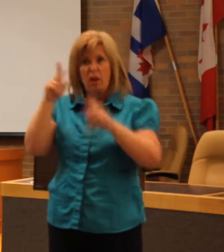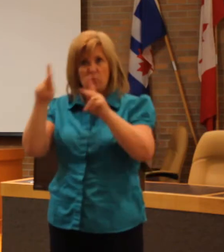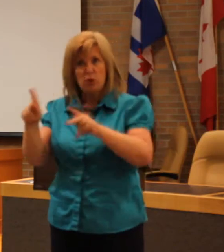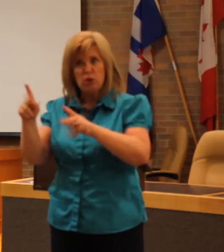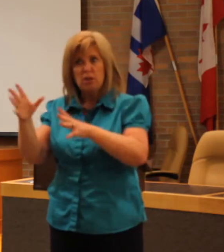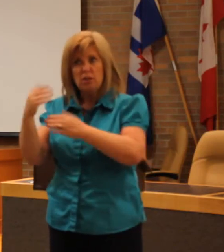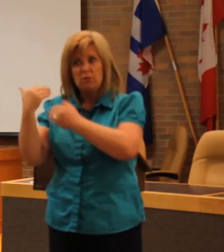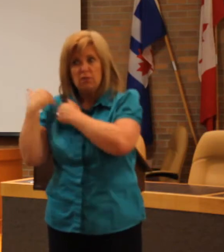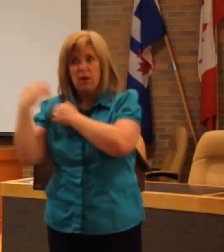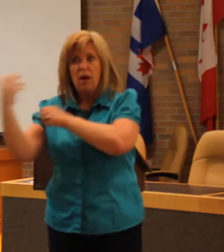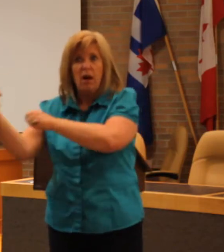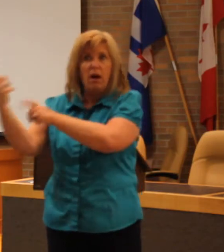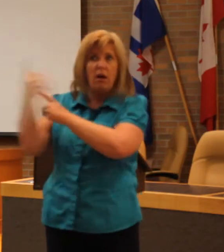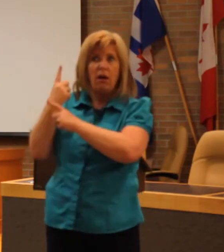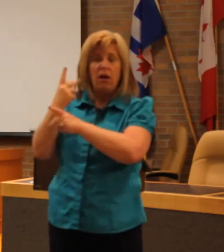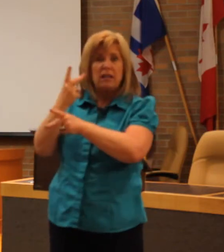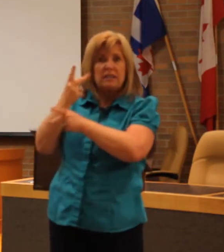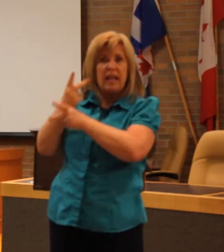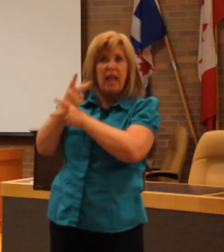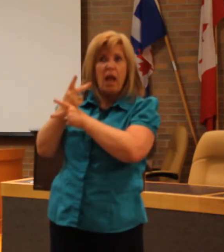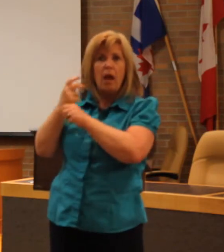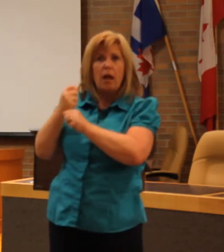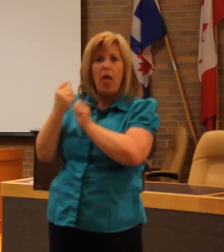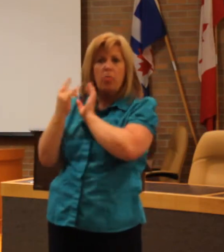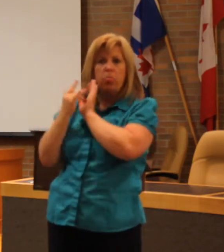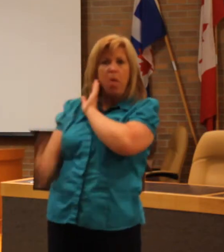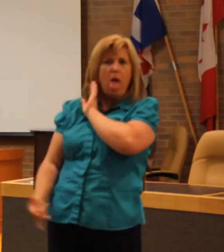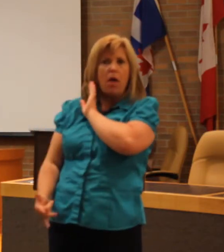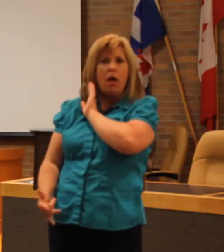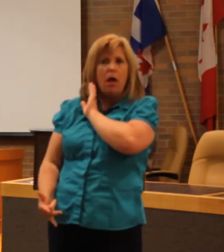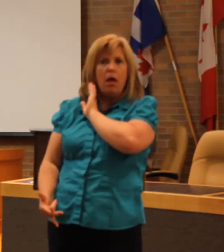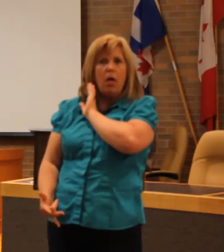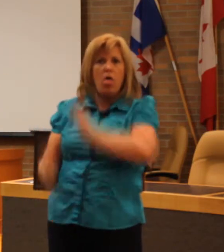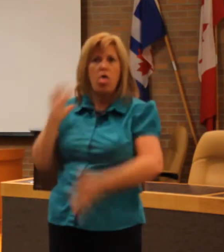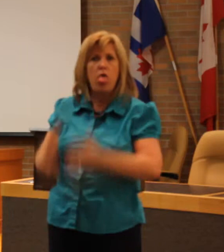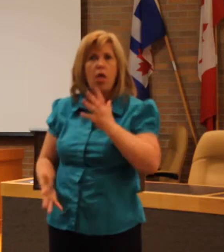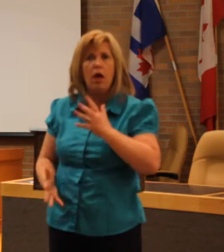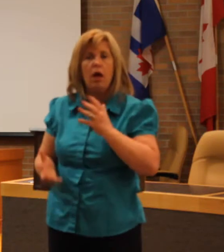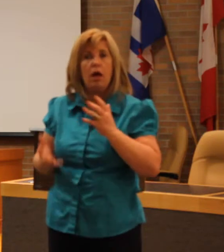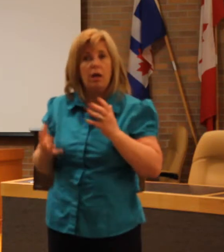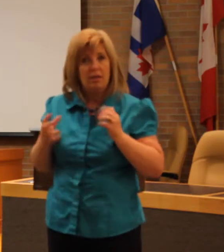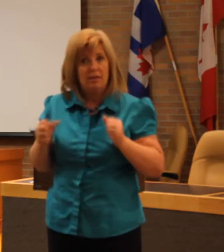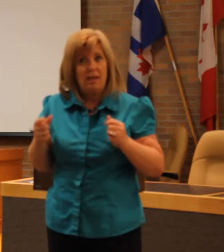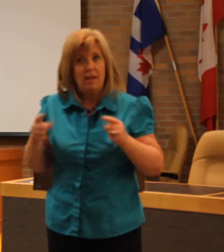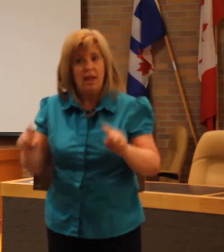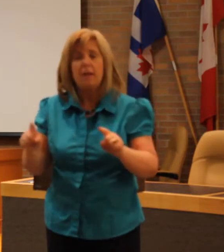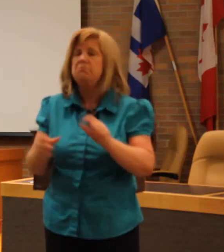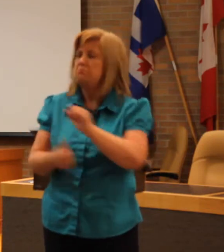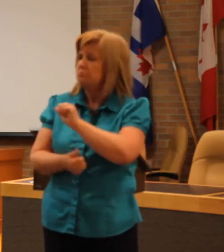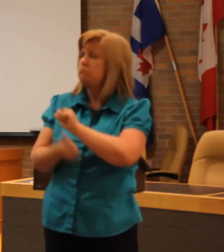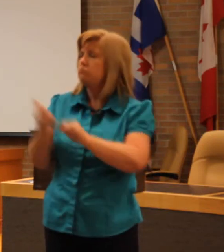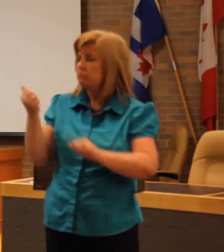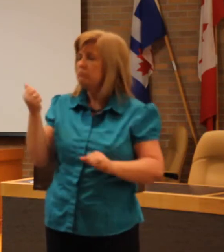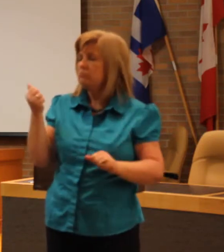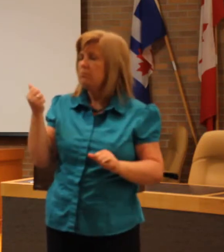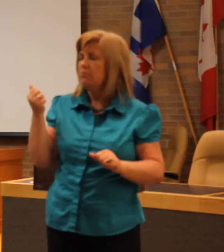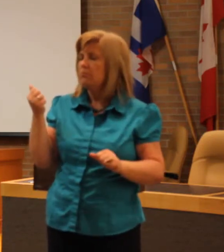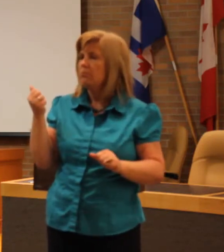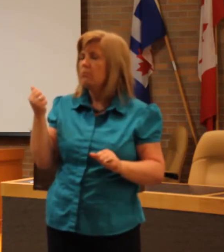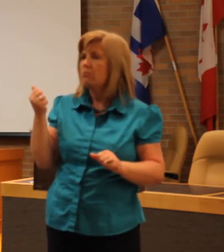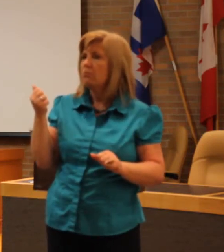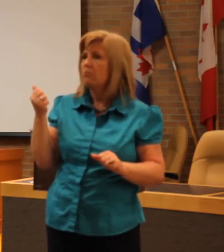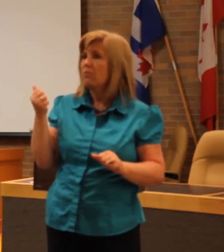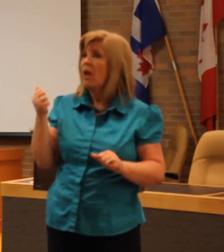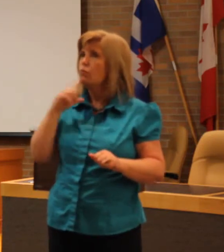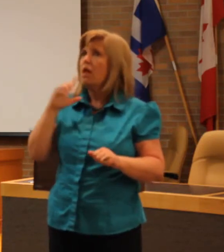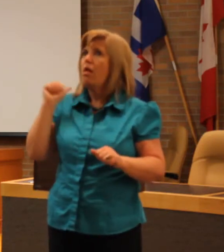may take advantage and abuse someone. So even, I have mostly, I have, sorry, I